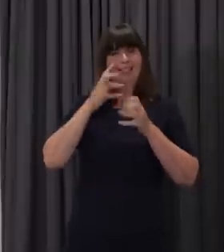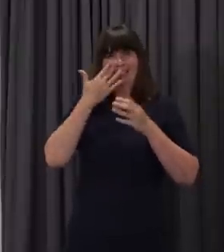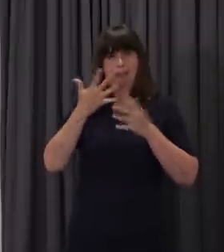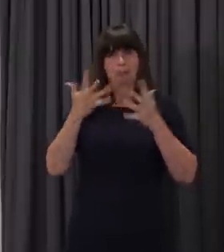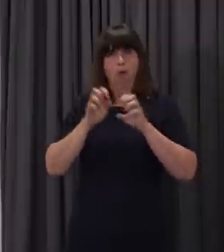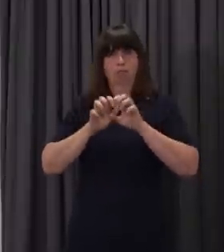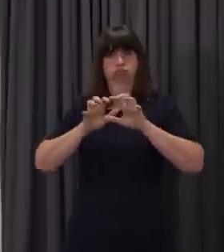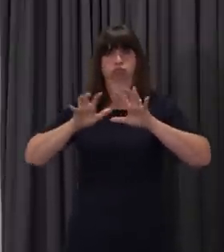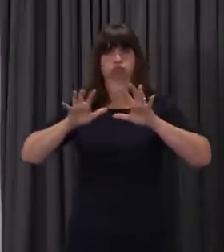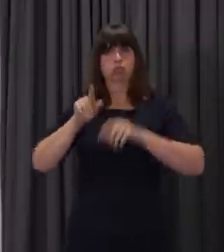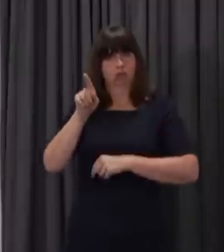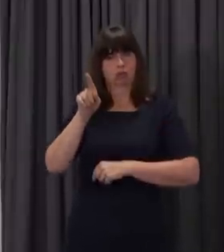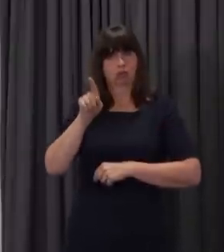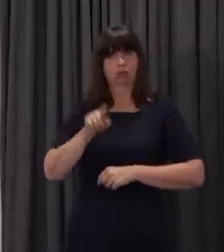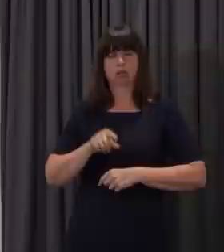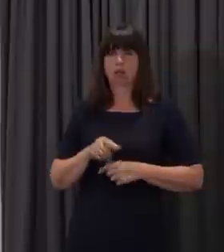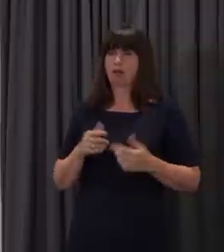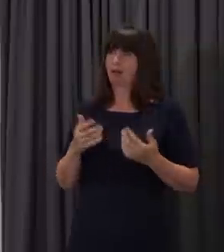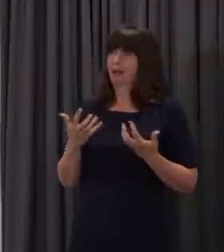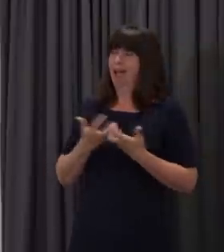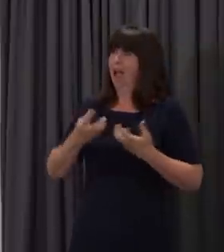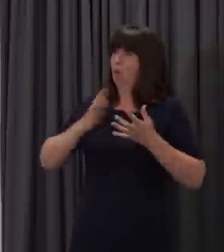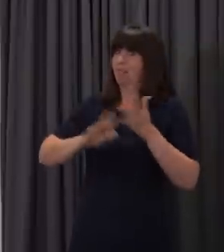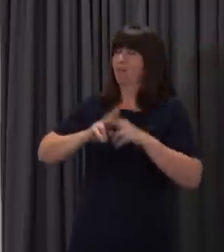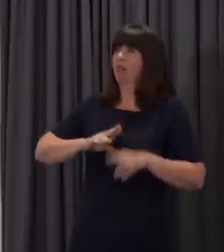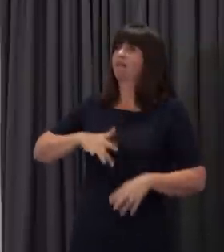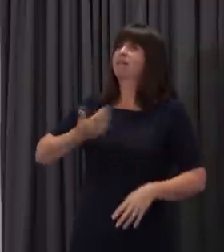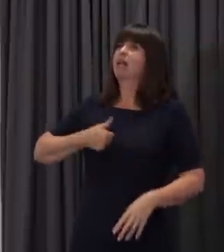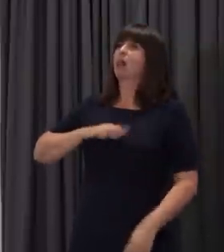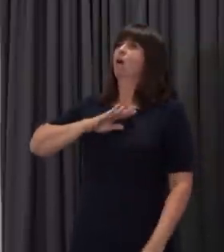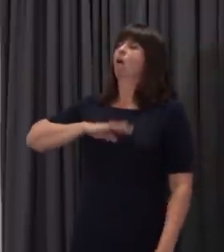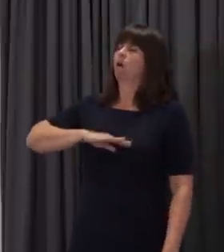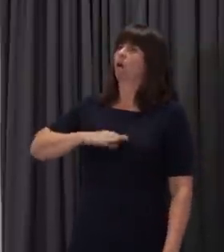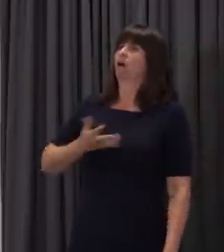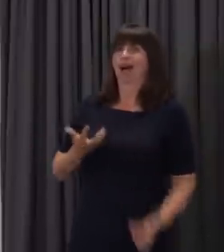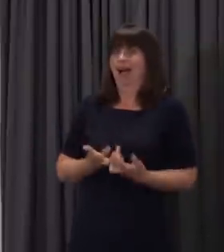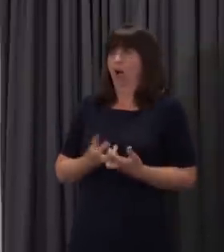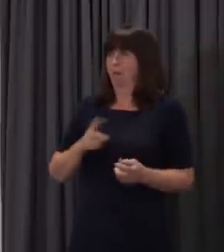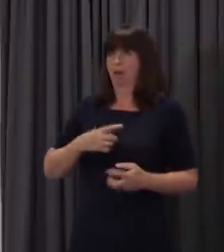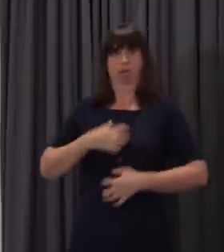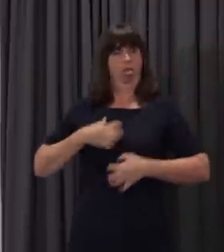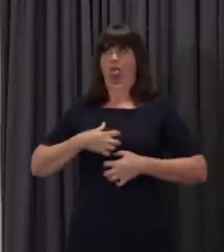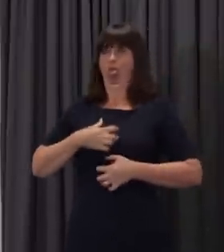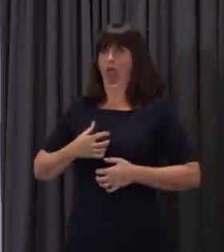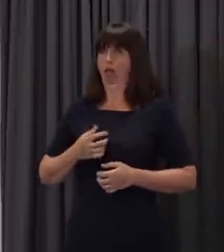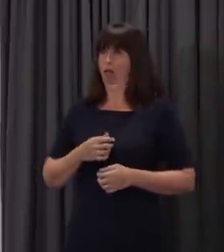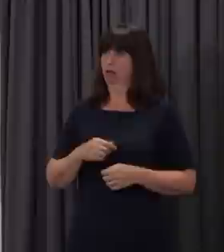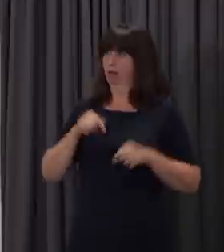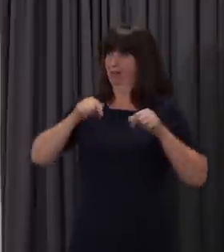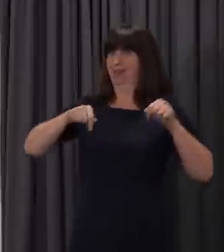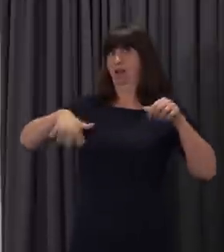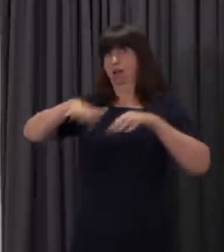So what concerns can you or what can you say to parents that would help ease these concerns that they're having? Well,